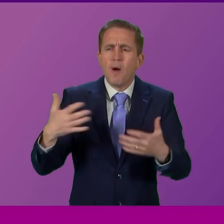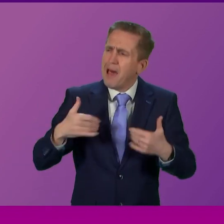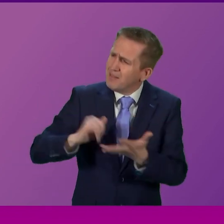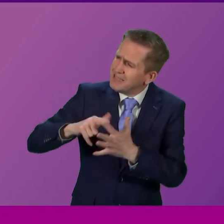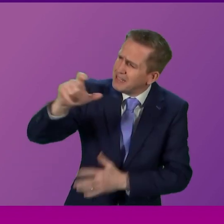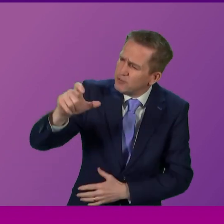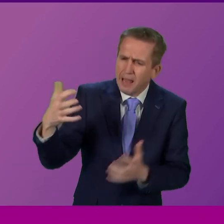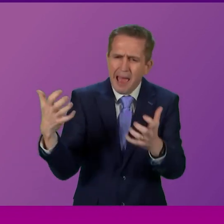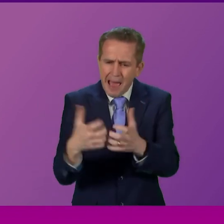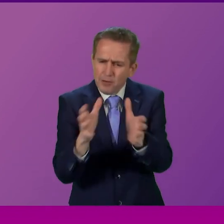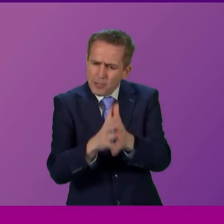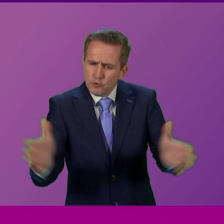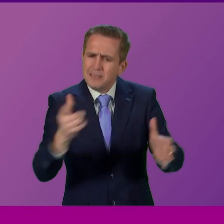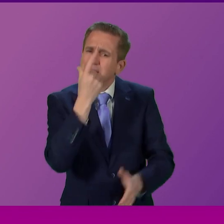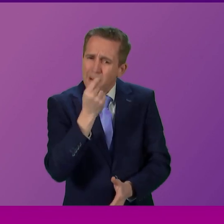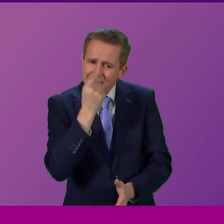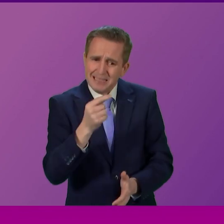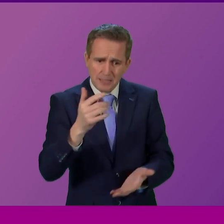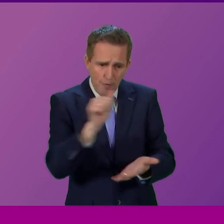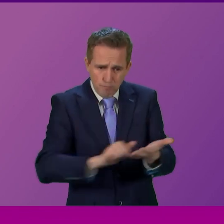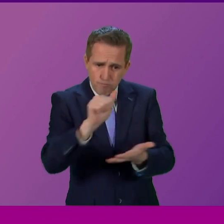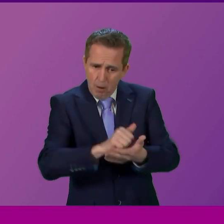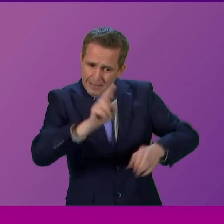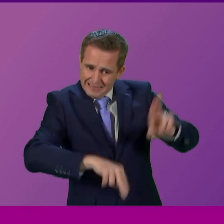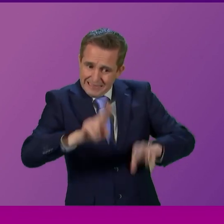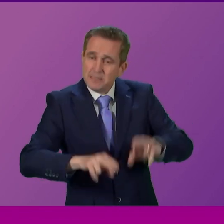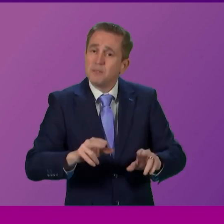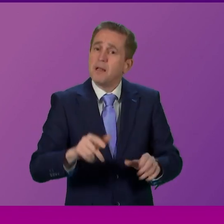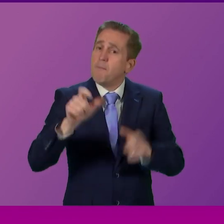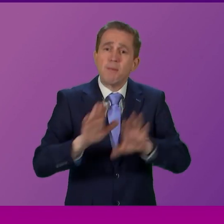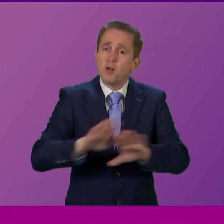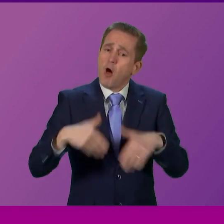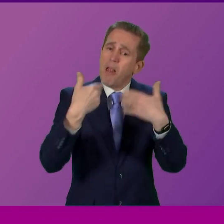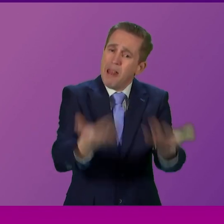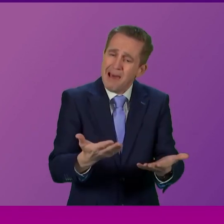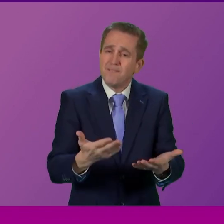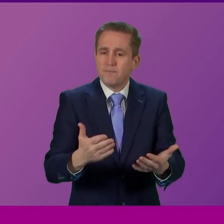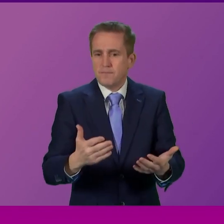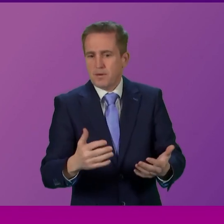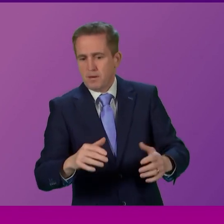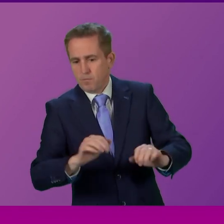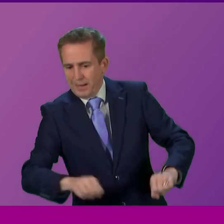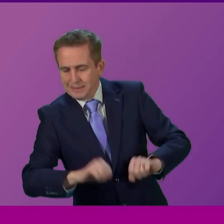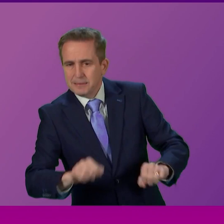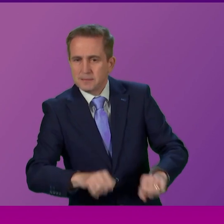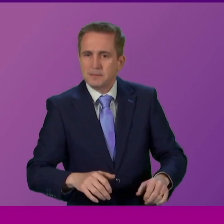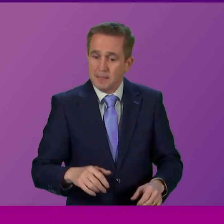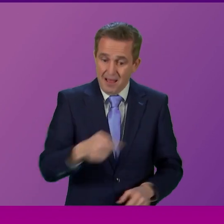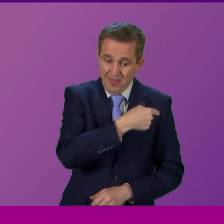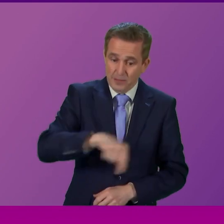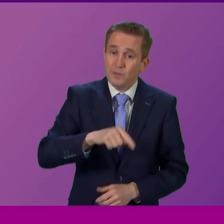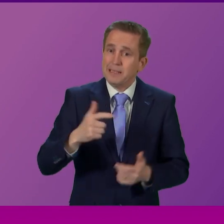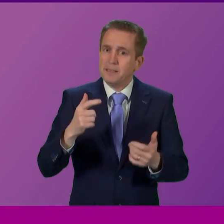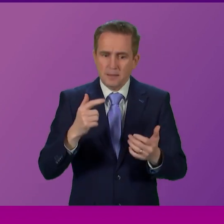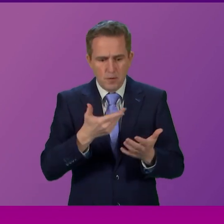to ensure people are appropriately assessed and not abandoned in a setting which may be inappropriate and unwelcomed particularly with reports this week that social